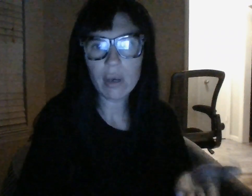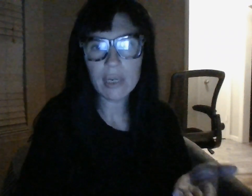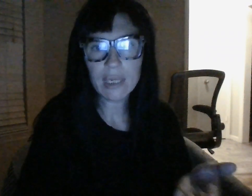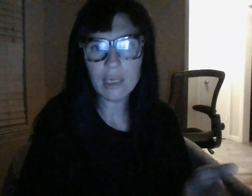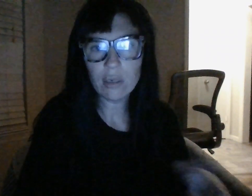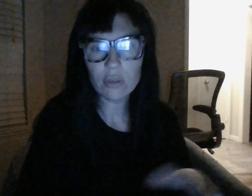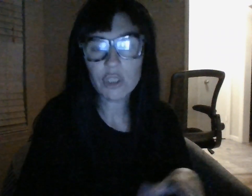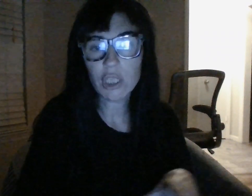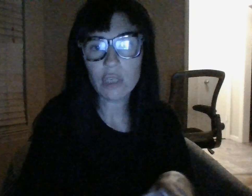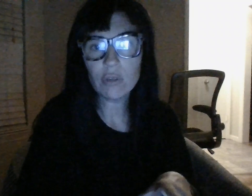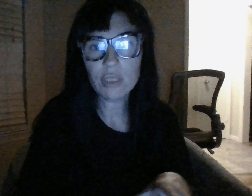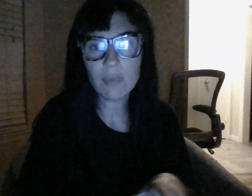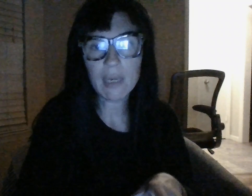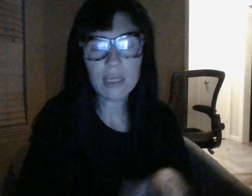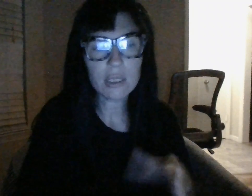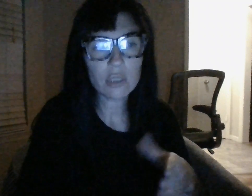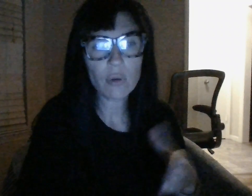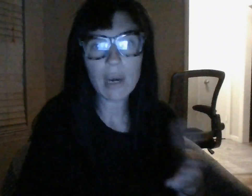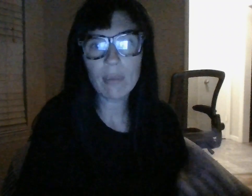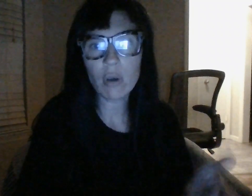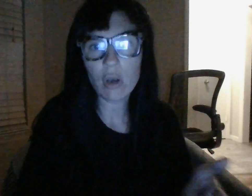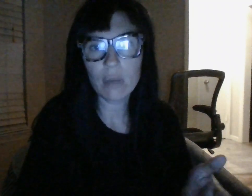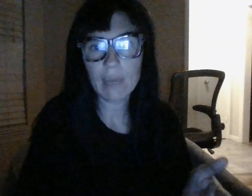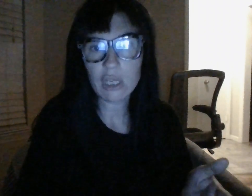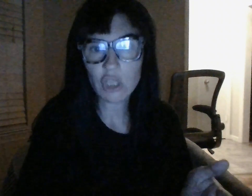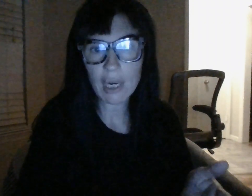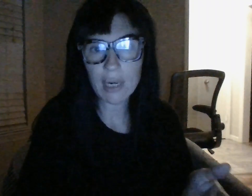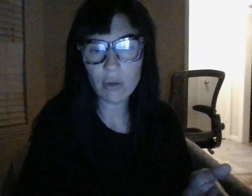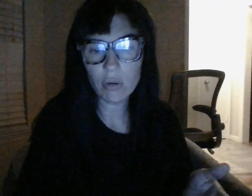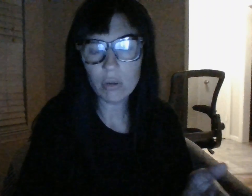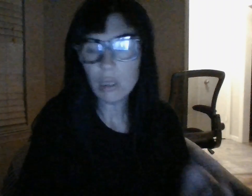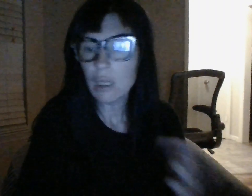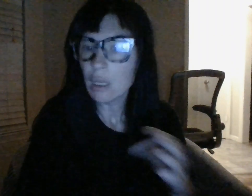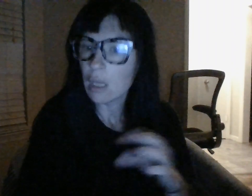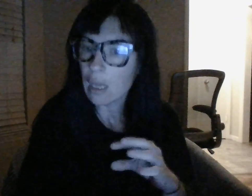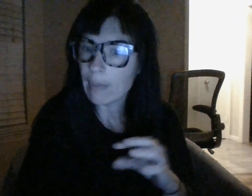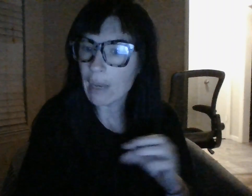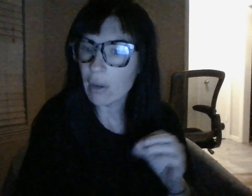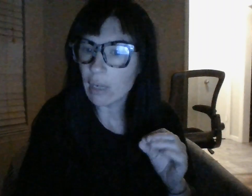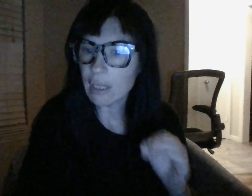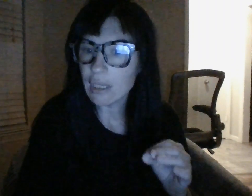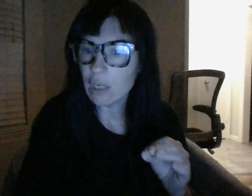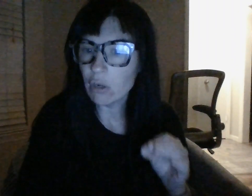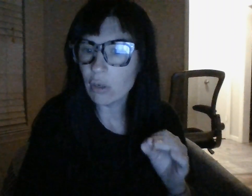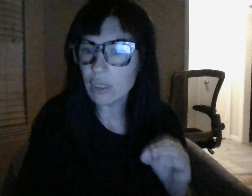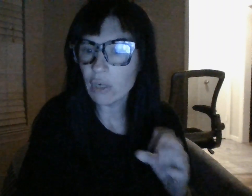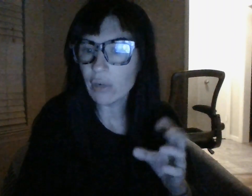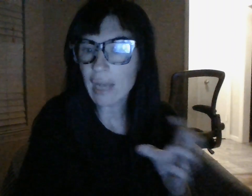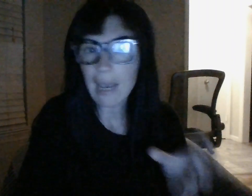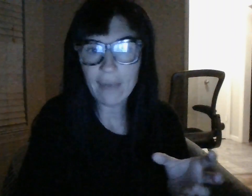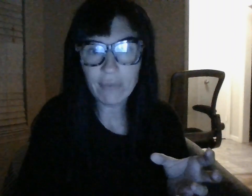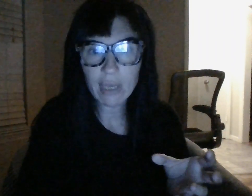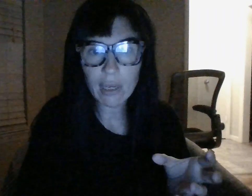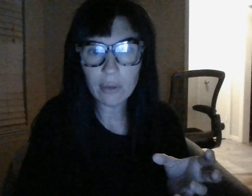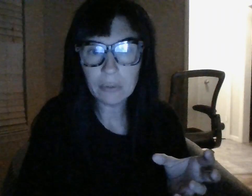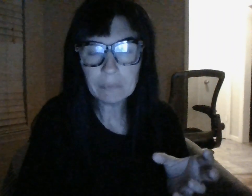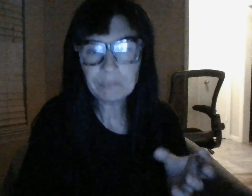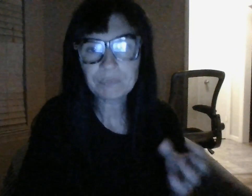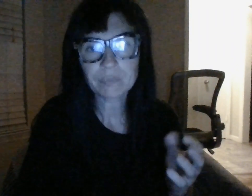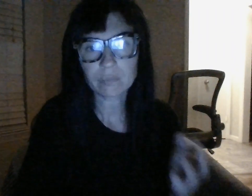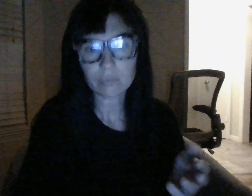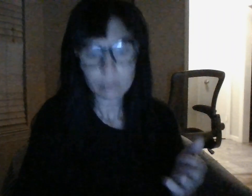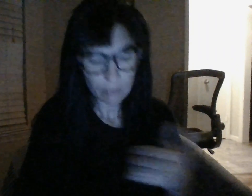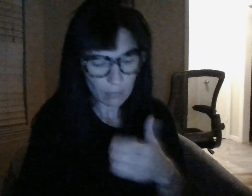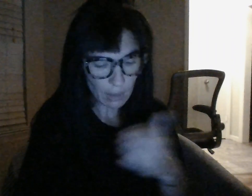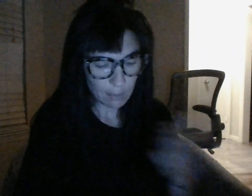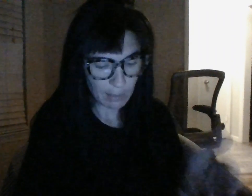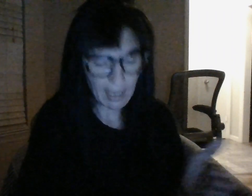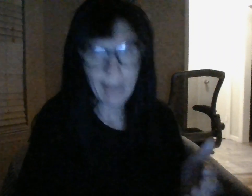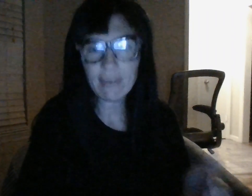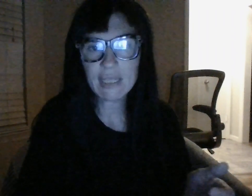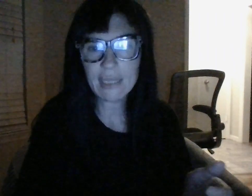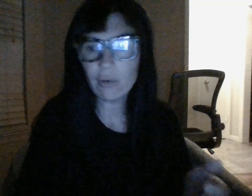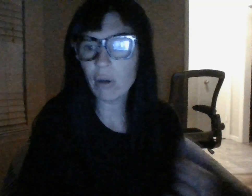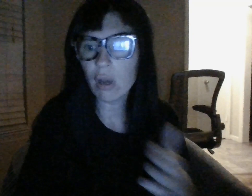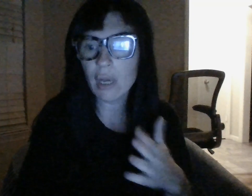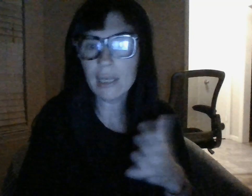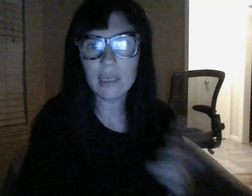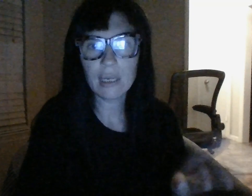on here she used to be a subscriber on my channel about a year year and a half ago but i haven't seen her on